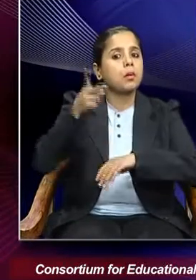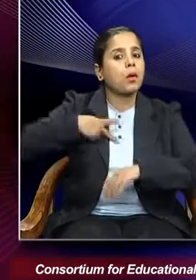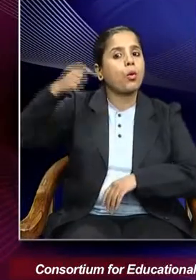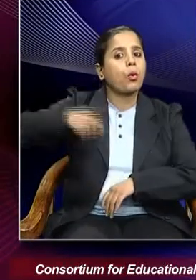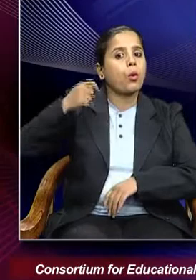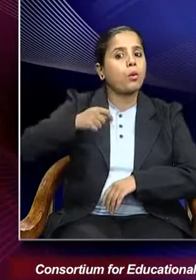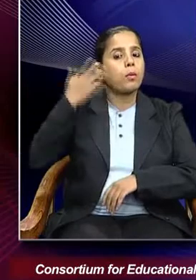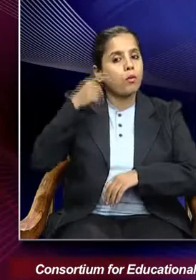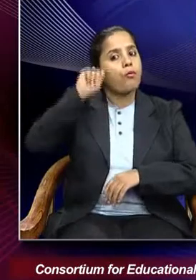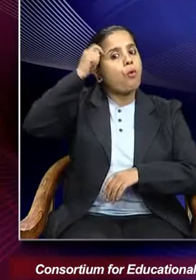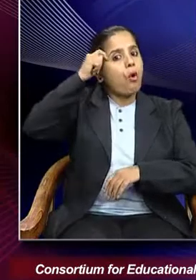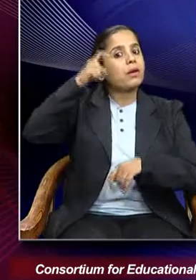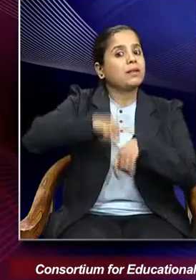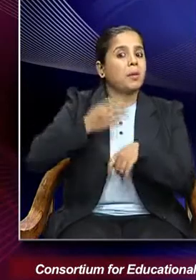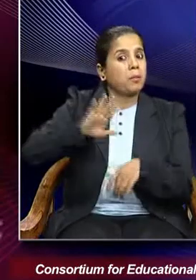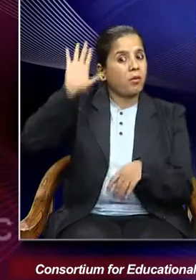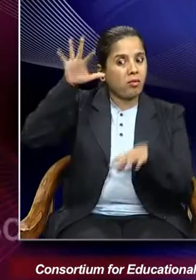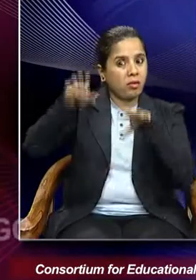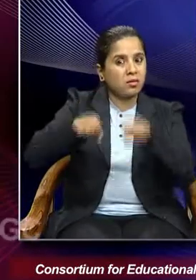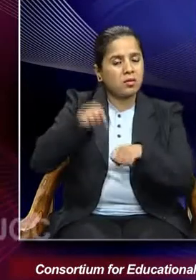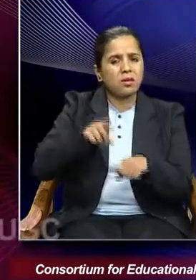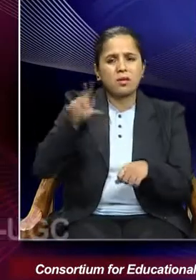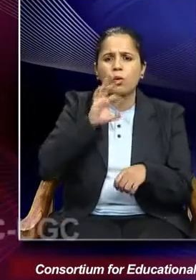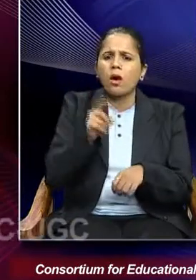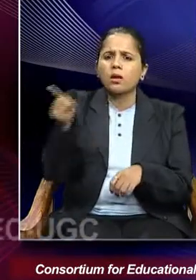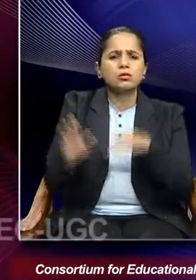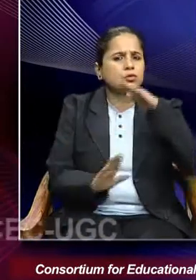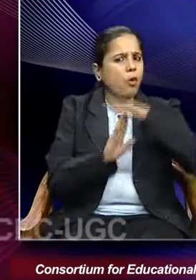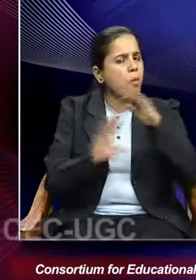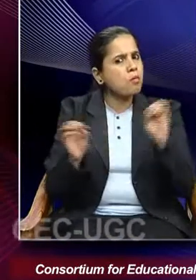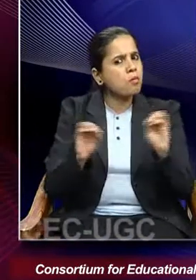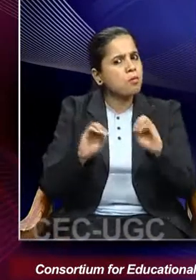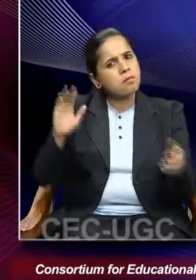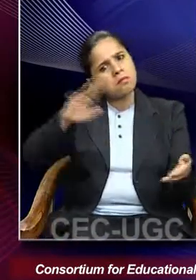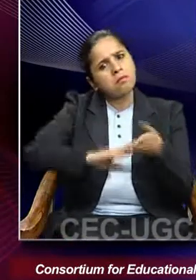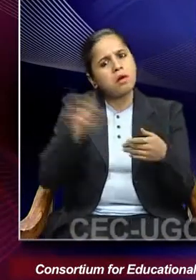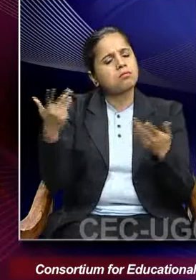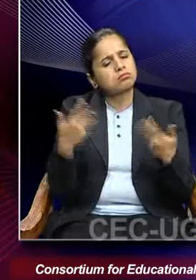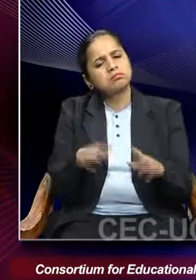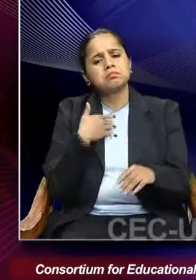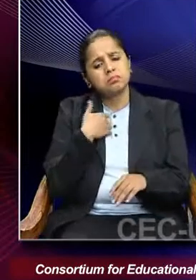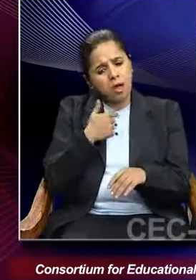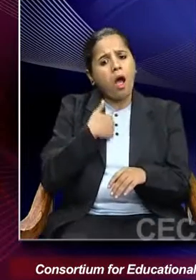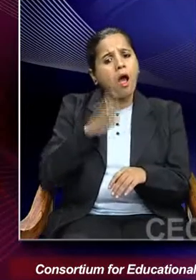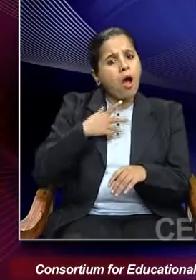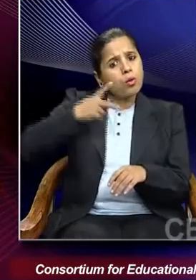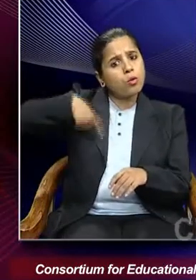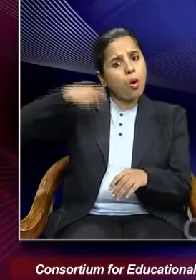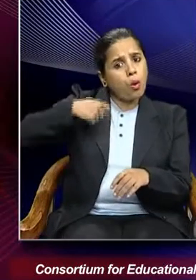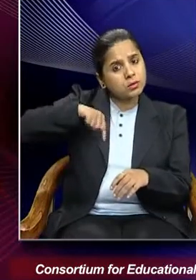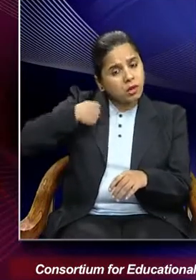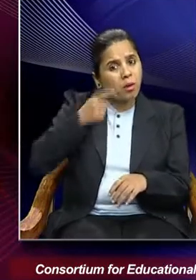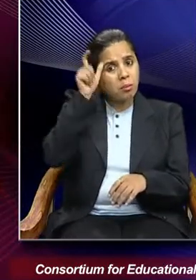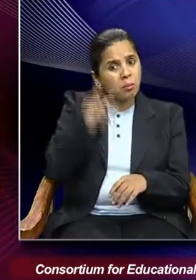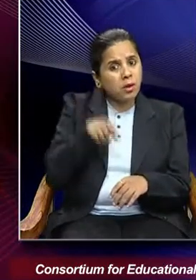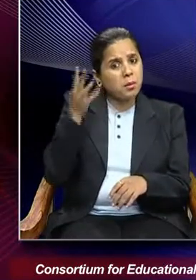bureaucracy, it did not stop the marriage from being conducted in violation of